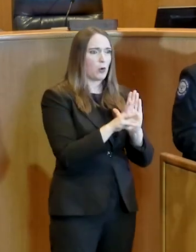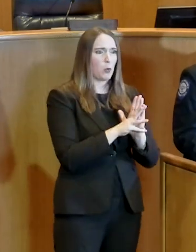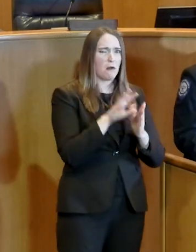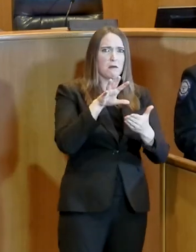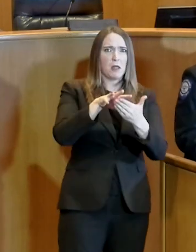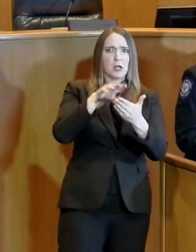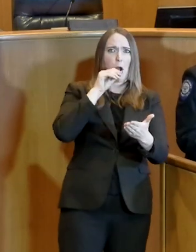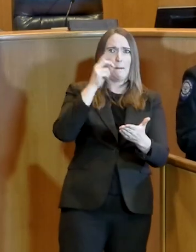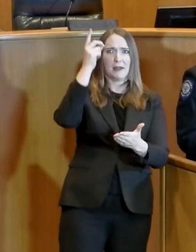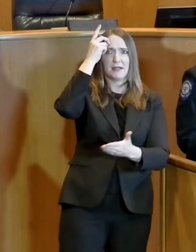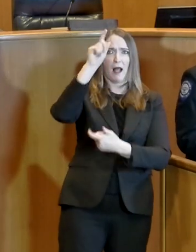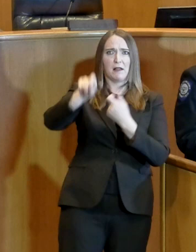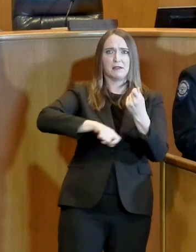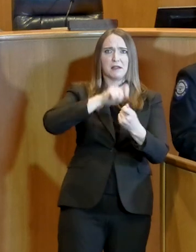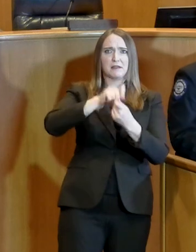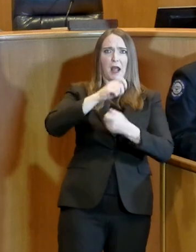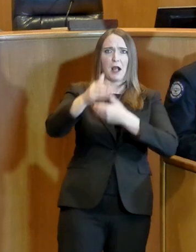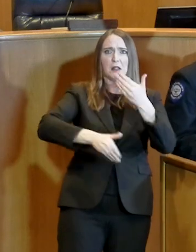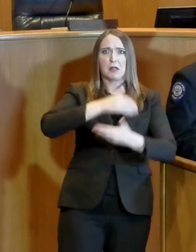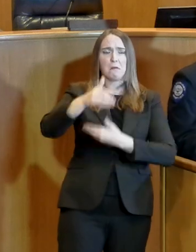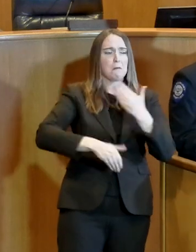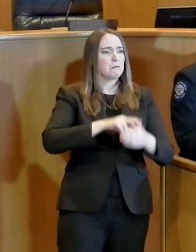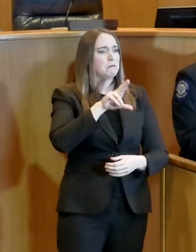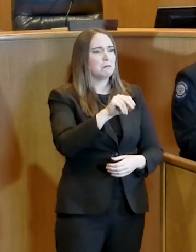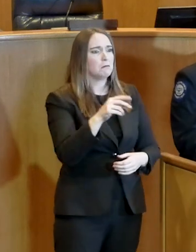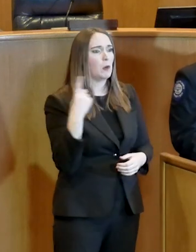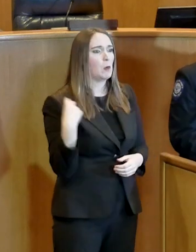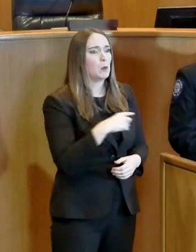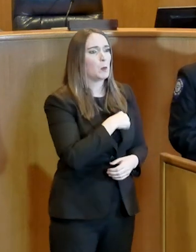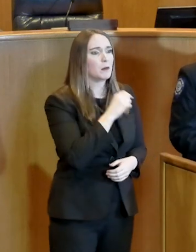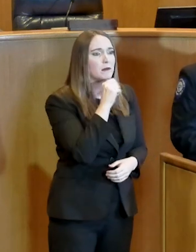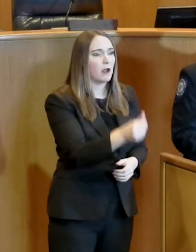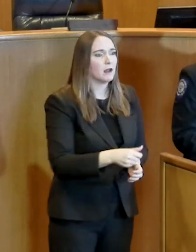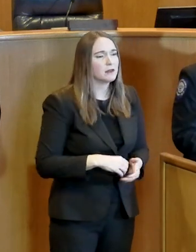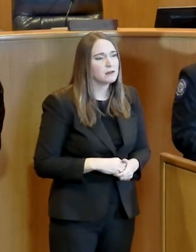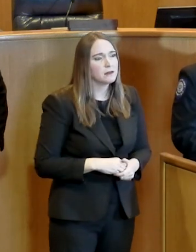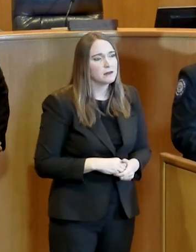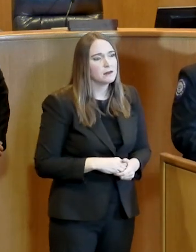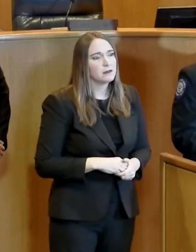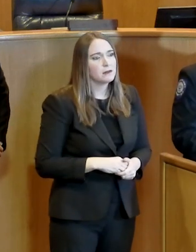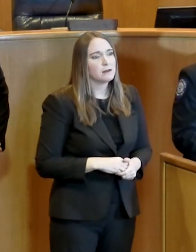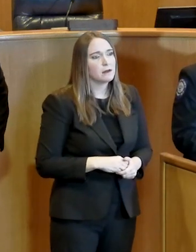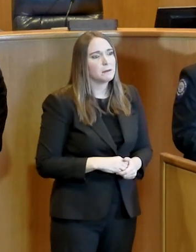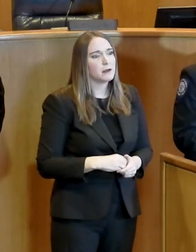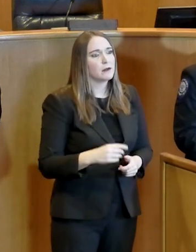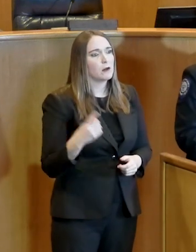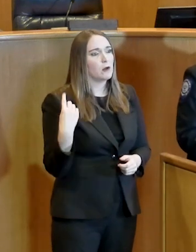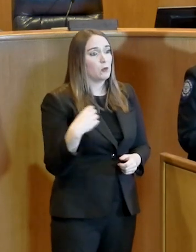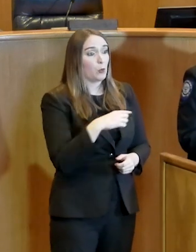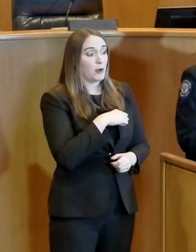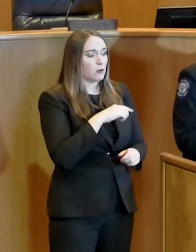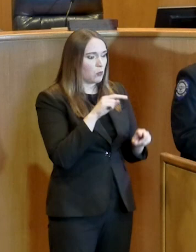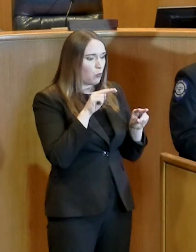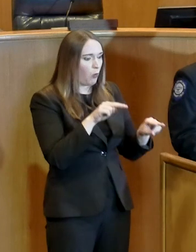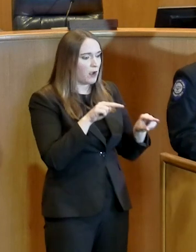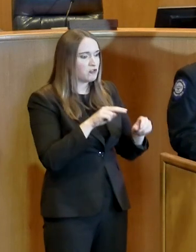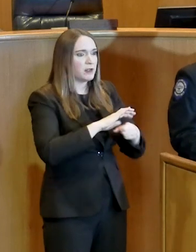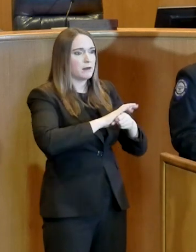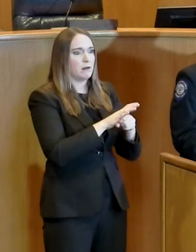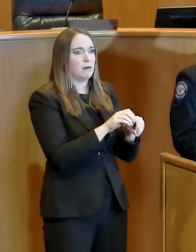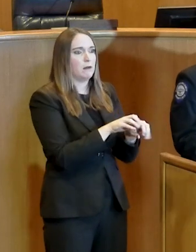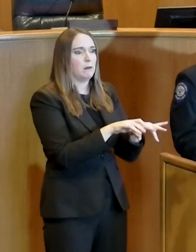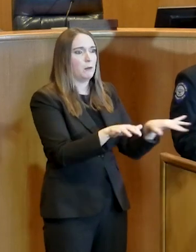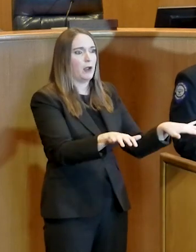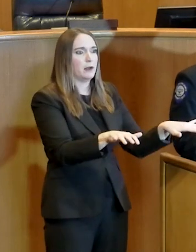And one of the things we have to remember when it comes to public health and actually tracing the community viral spread is that